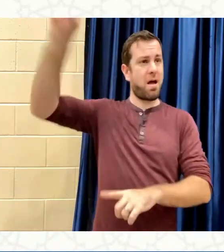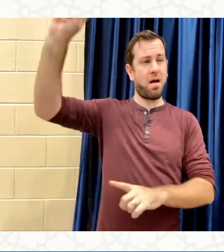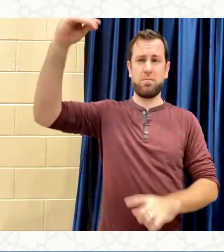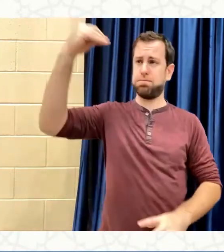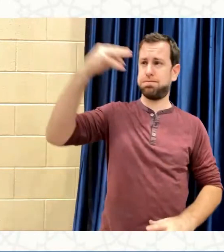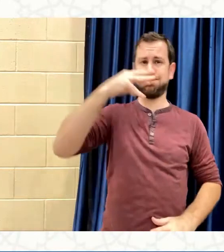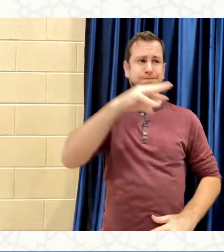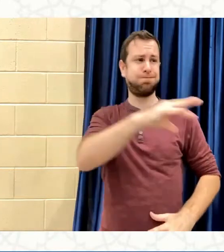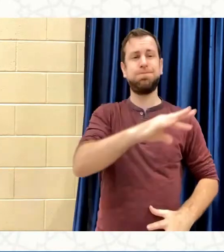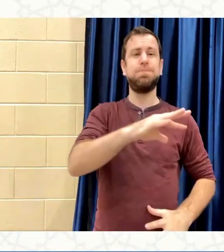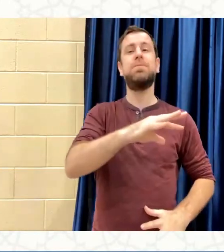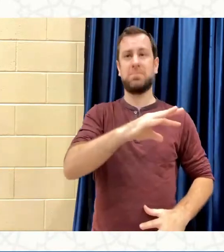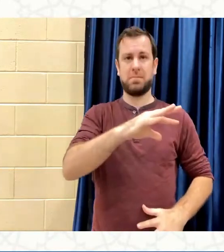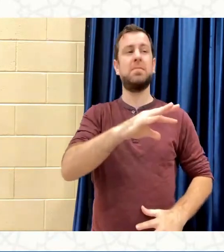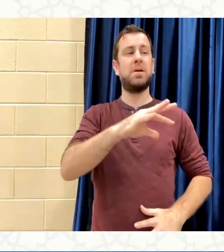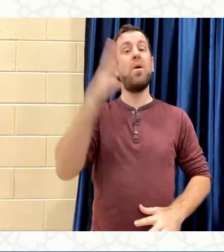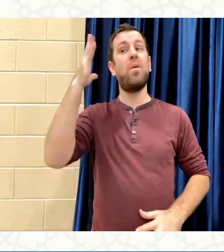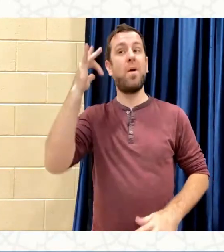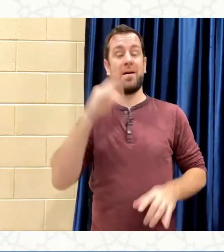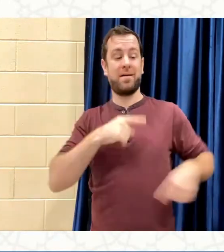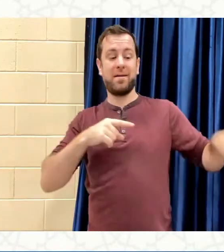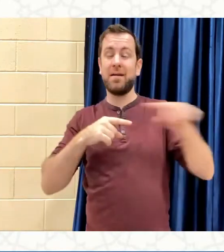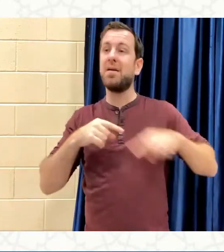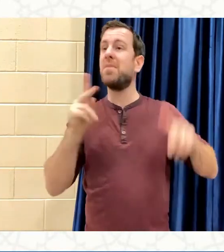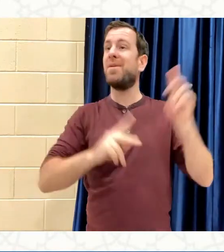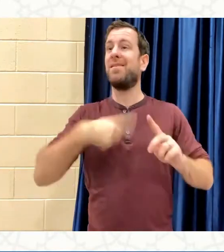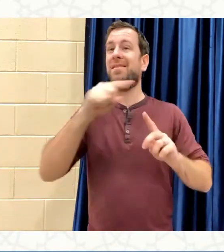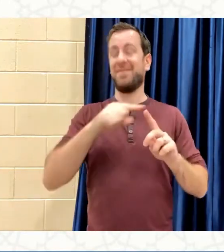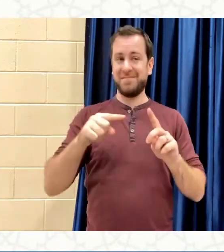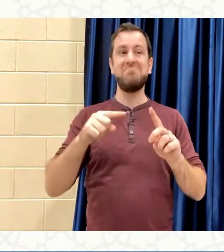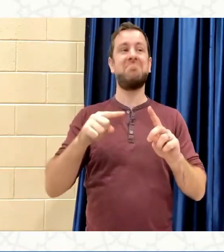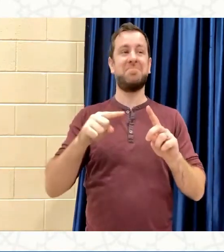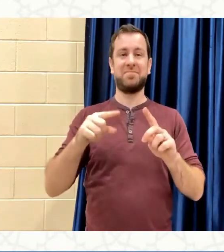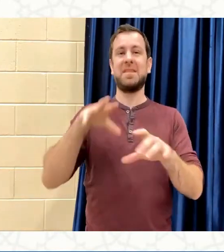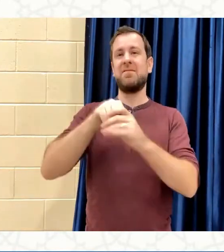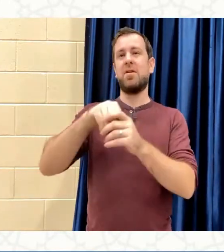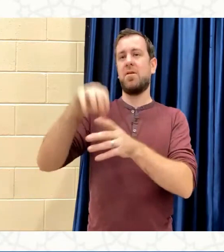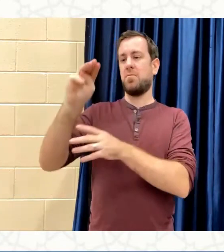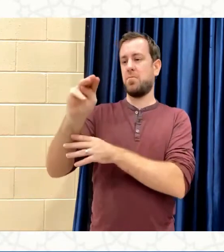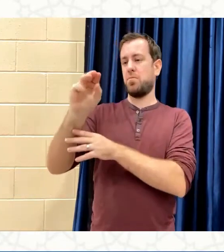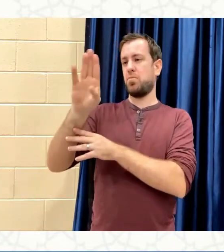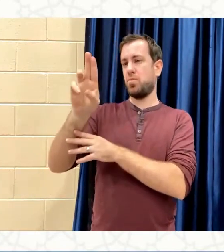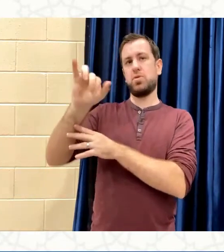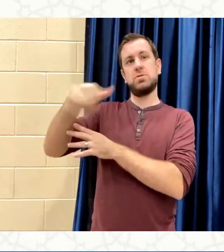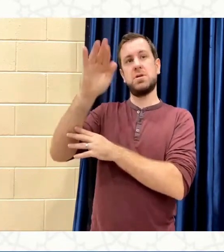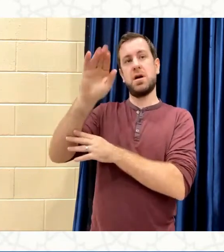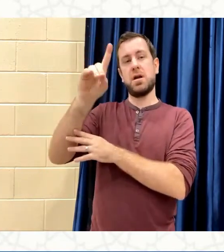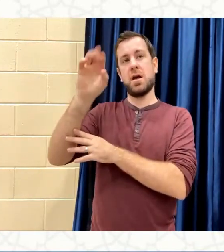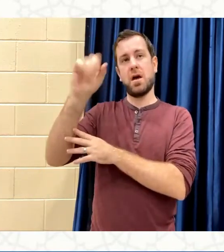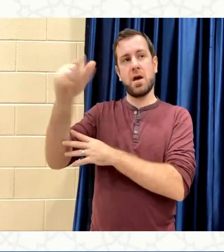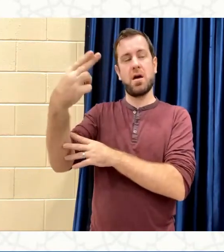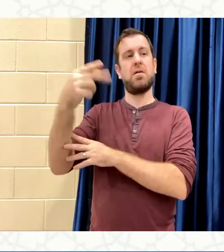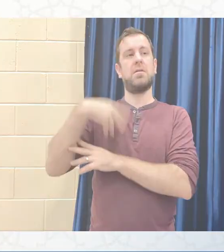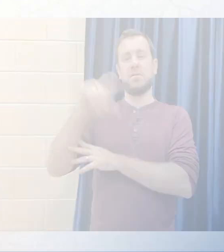'ala and'ala they engaged in mujahada and muhasabha and